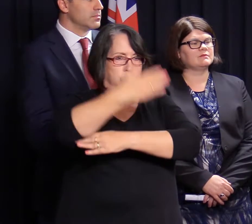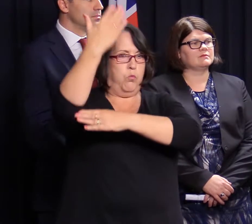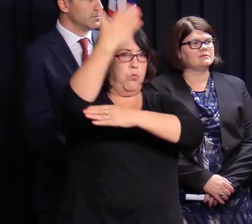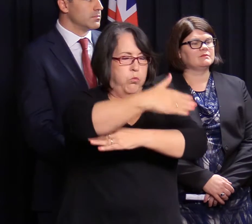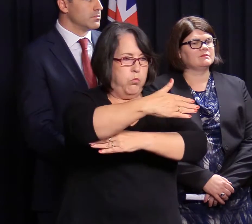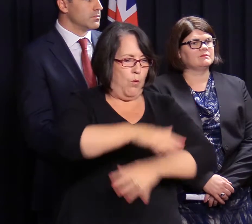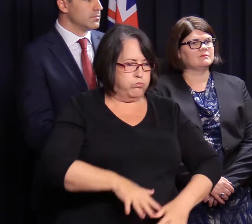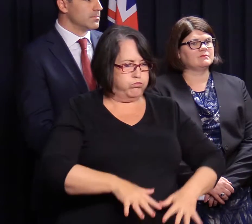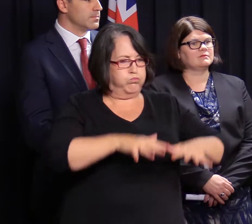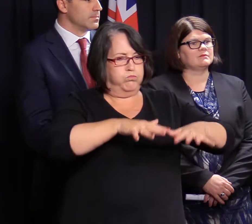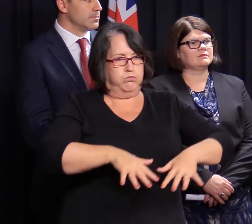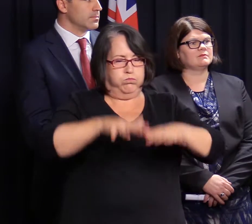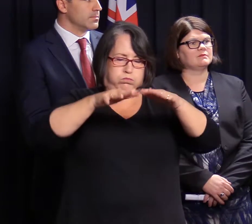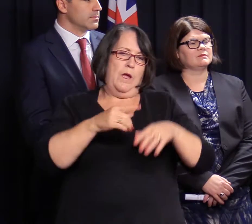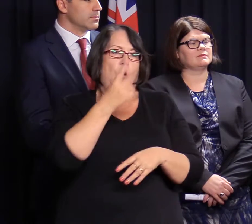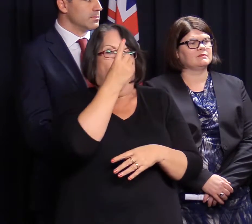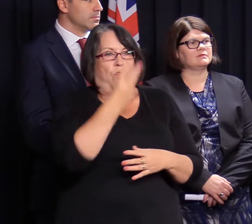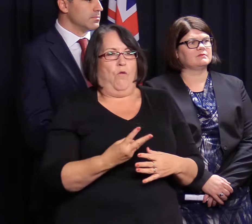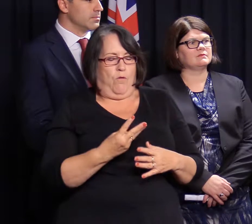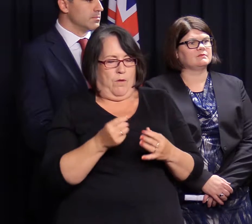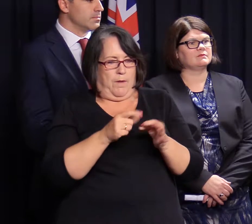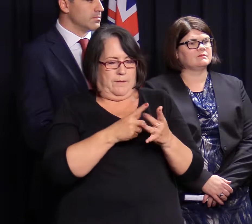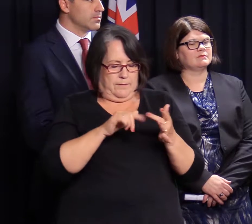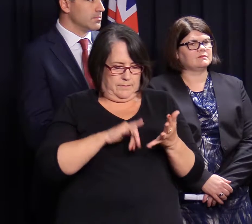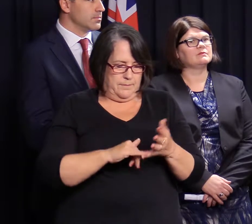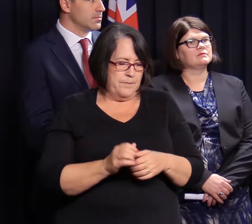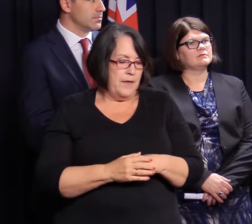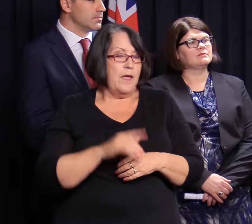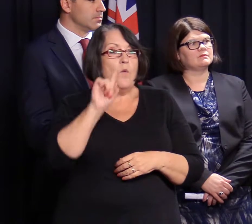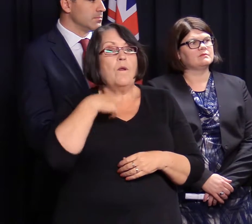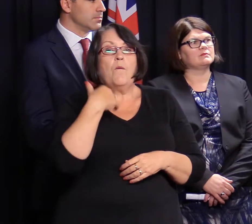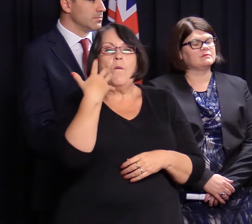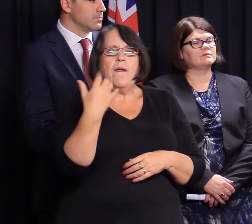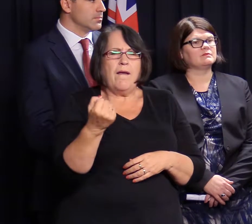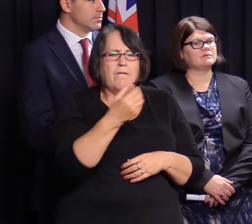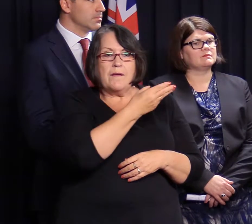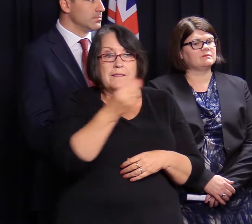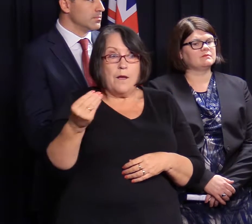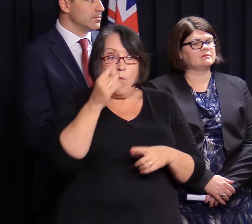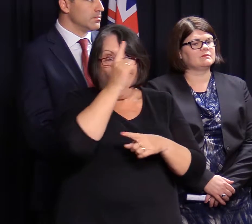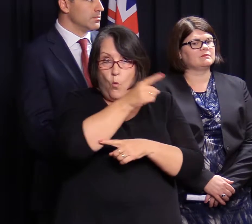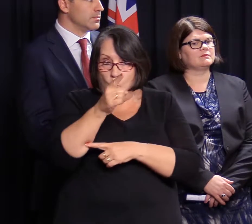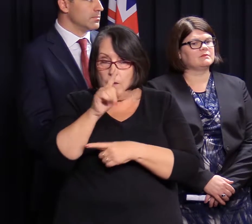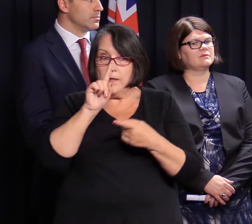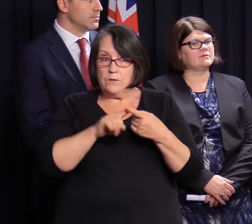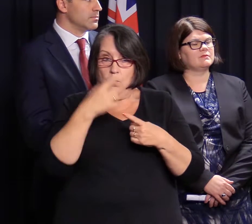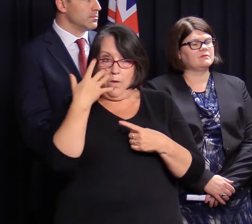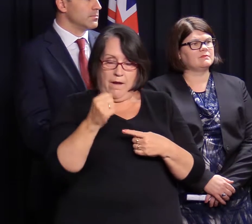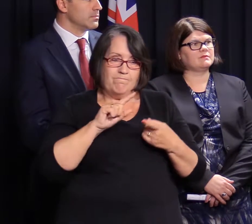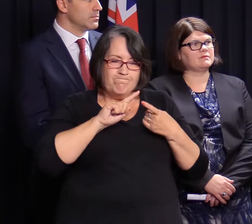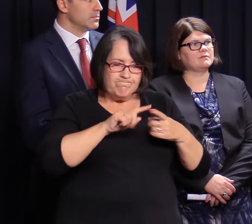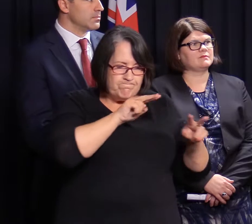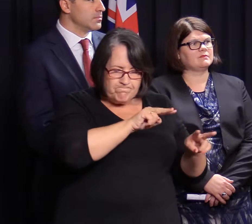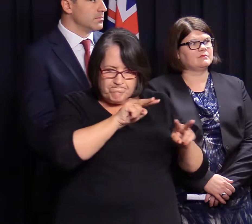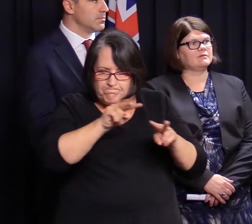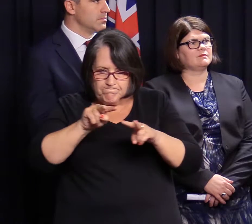inundation on about a one third basis. We currently have a number of flood warnings that remain in place. We're continuing to keep a